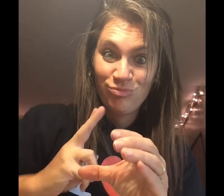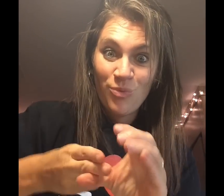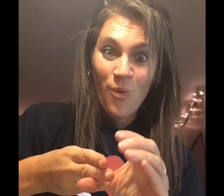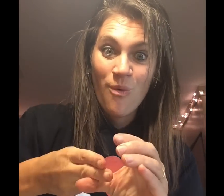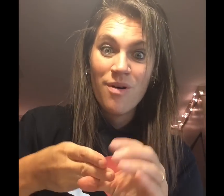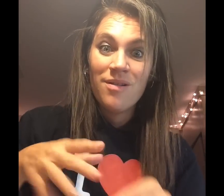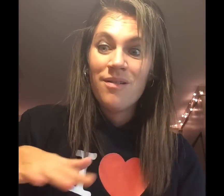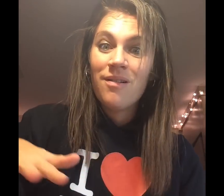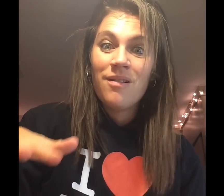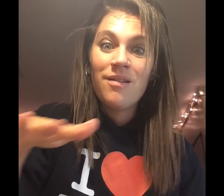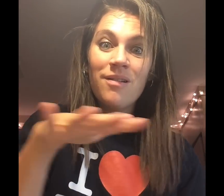Hello, friend.